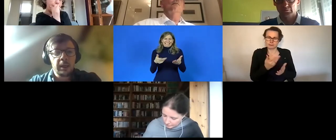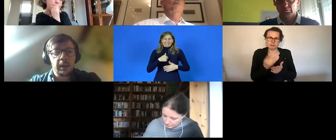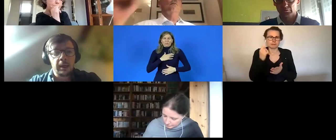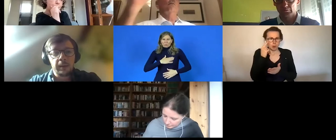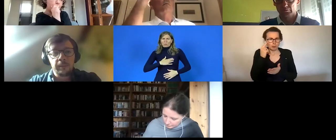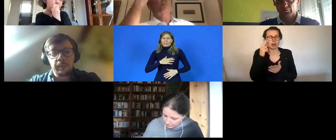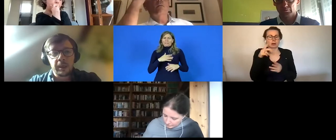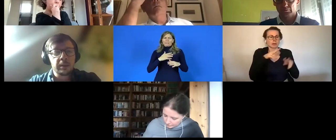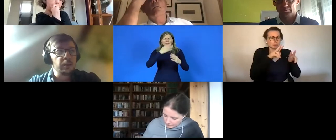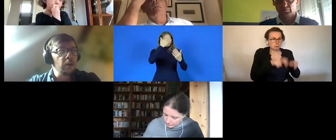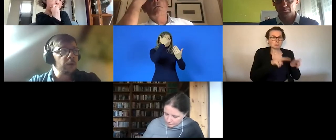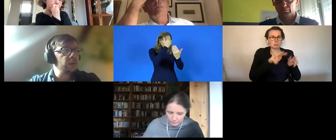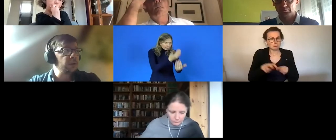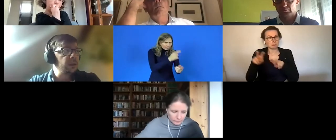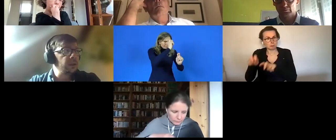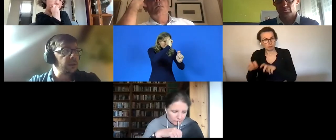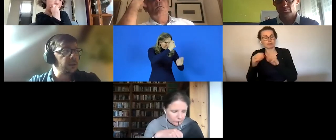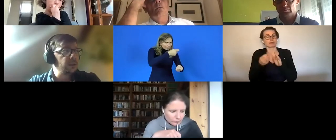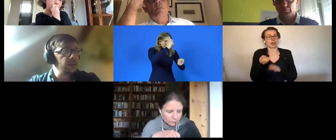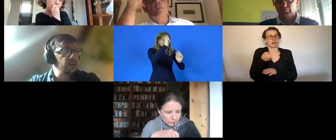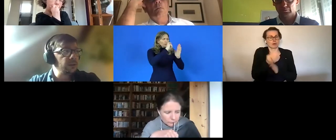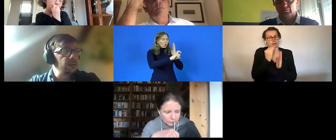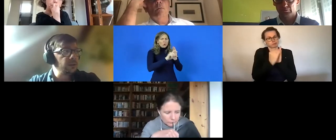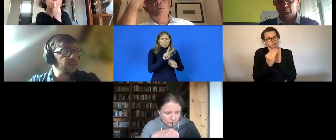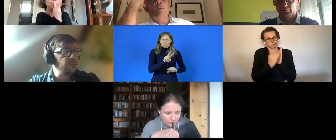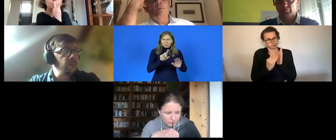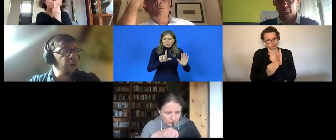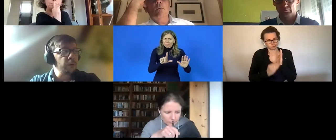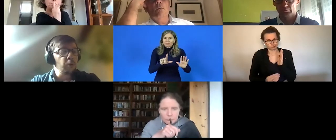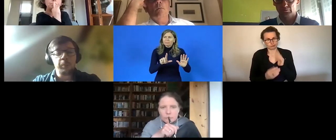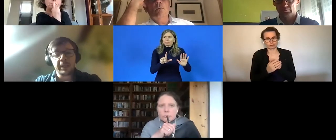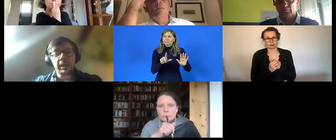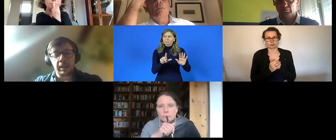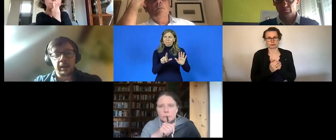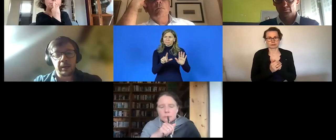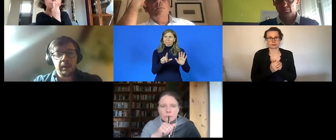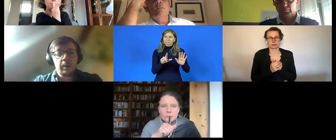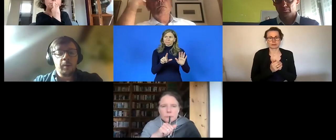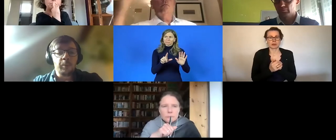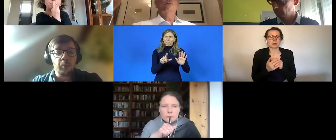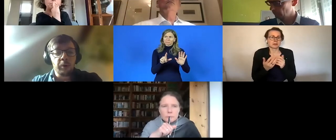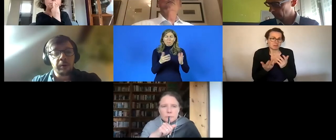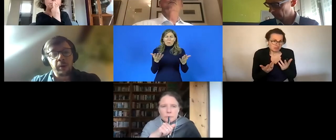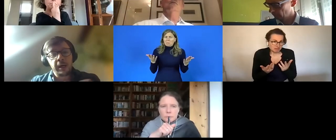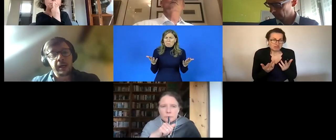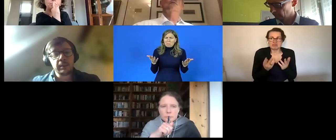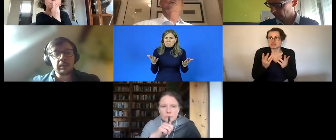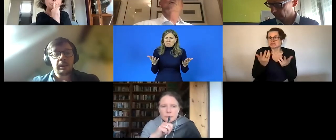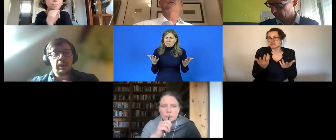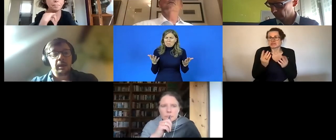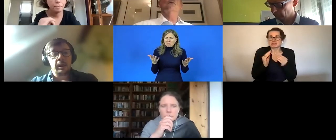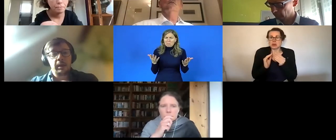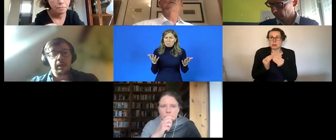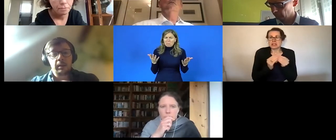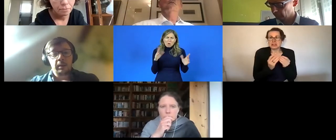um it is not uh more complicated than again promoting on the one hand